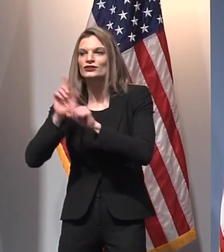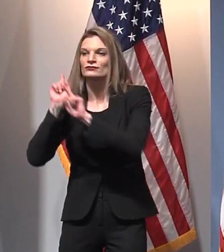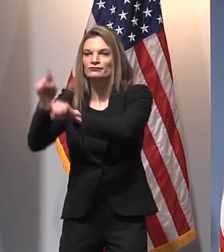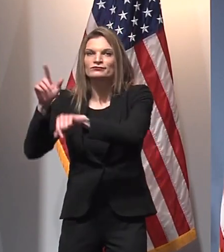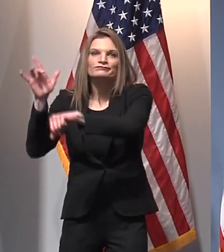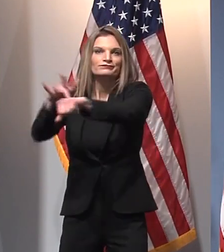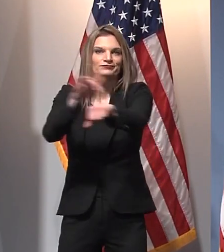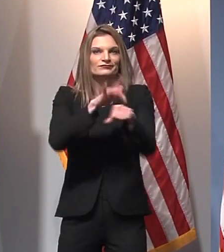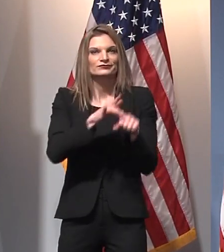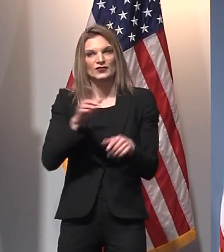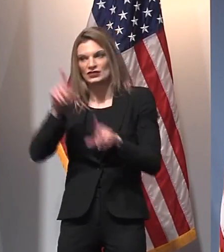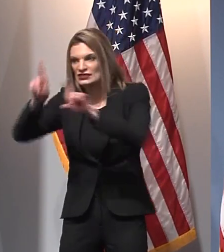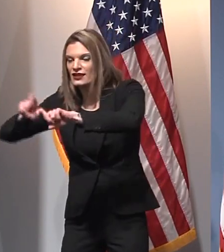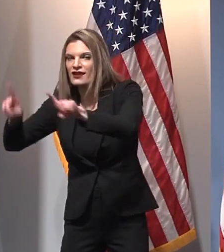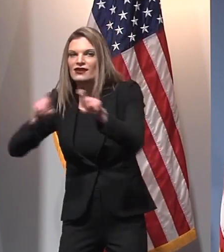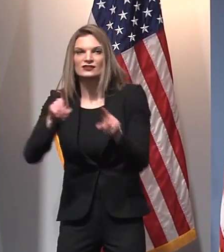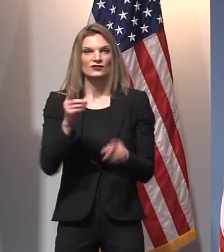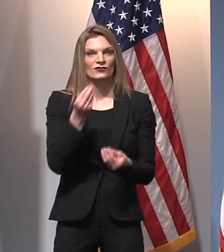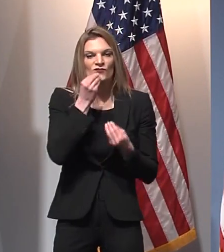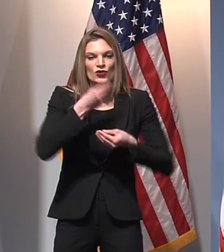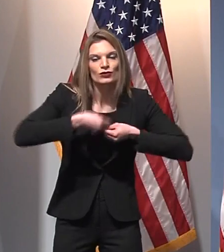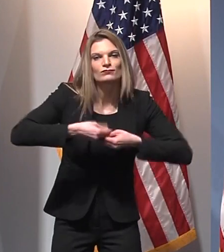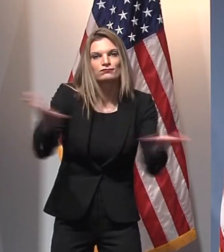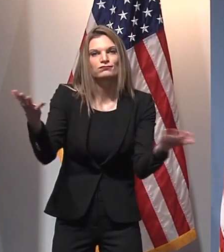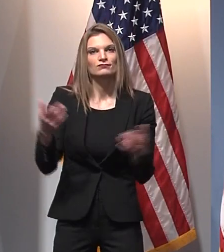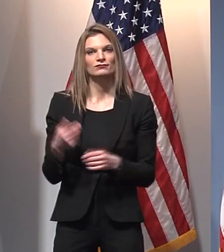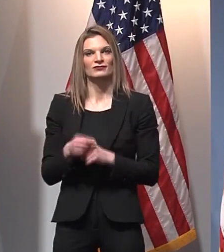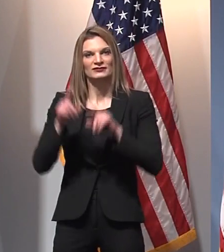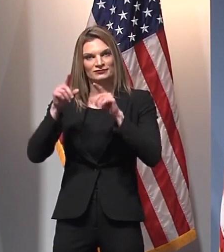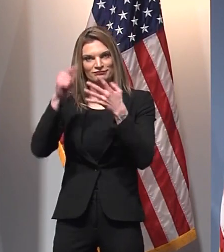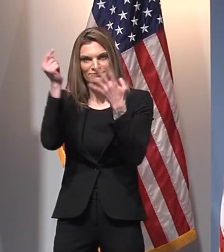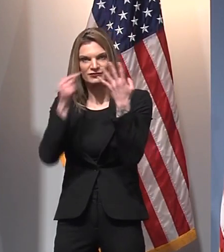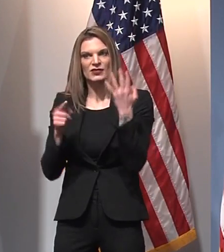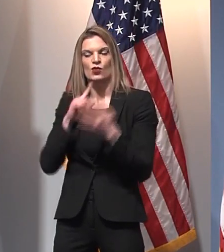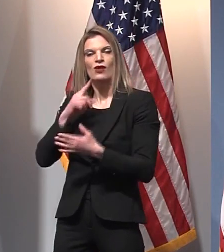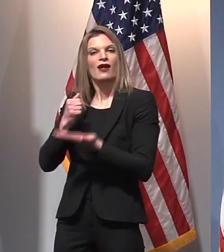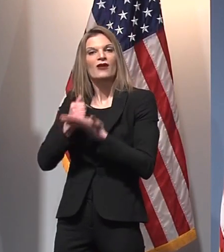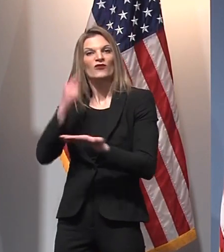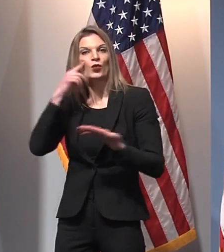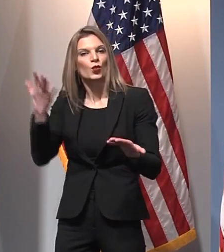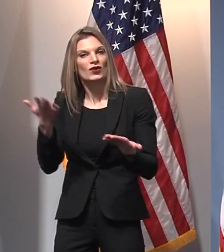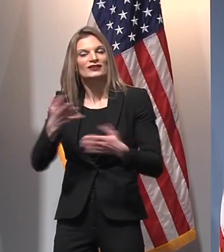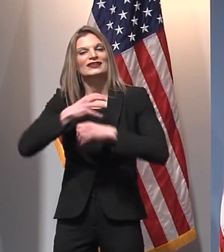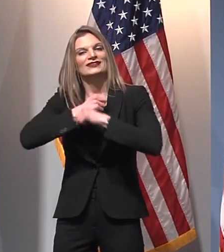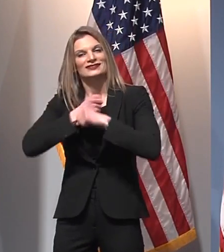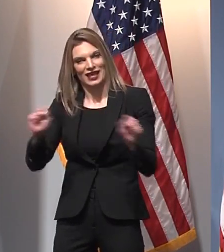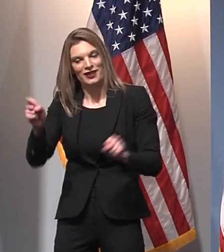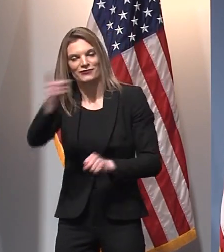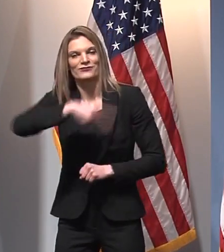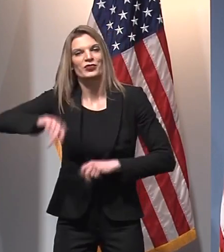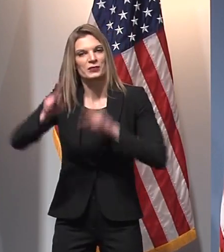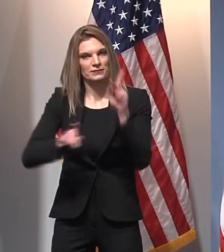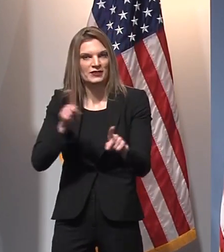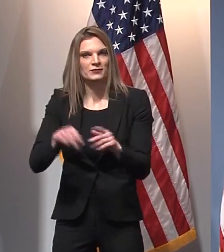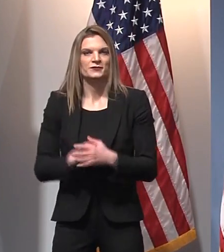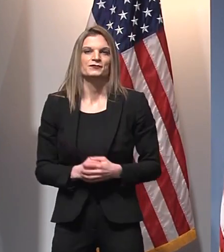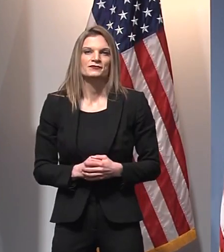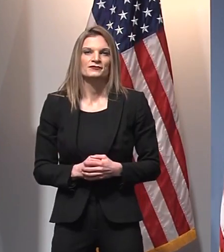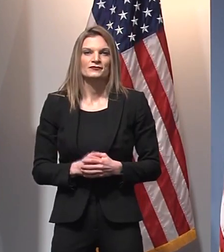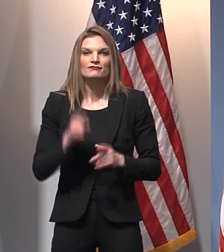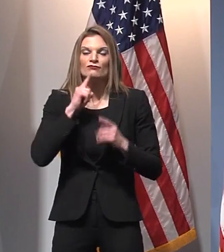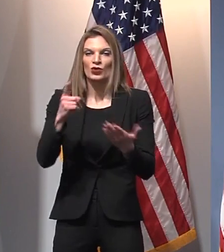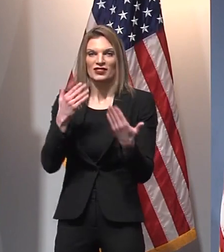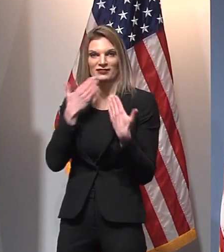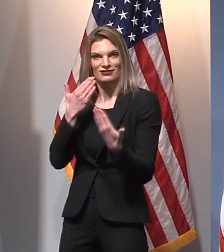food distribution, and other safety protocols in public spaces all across the state. So I'm incredibly thankful